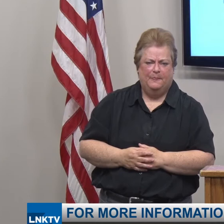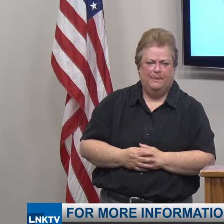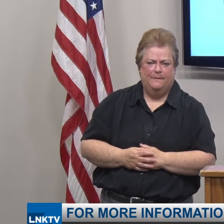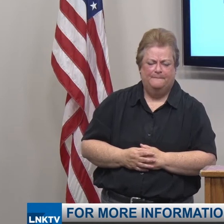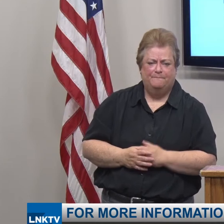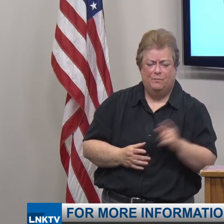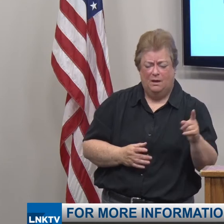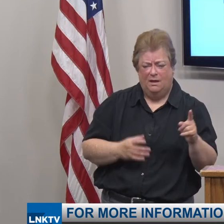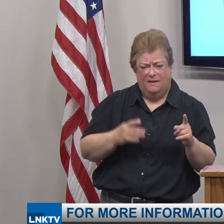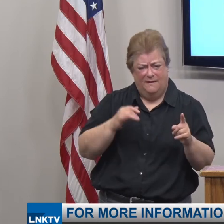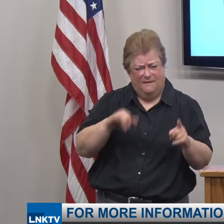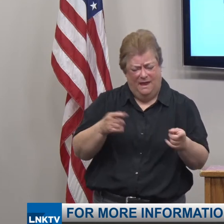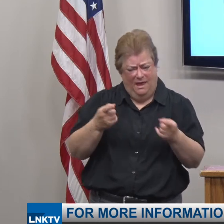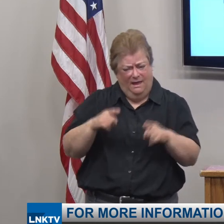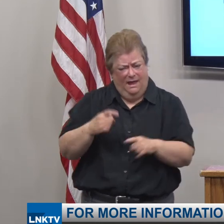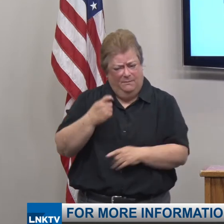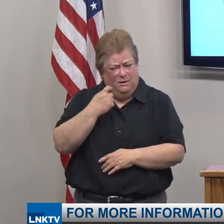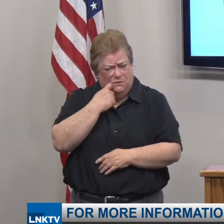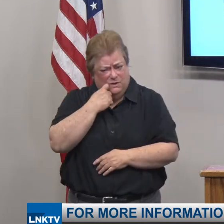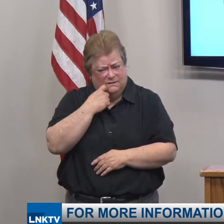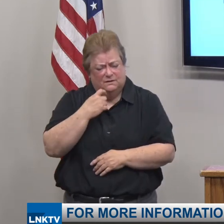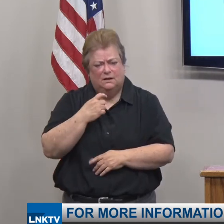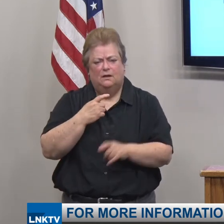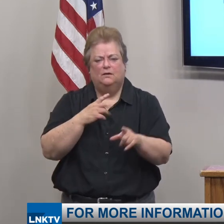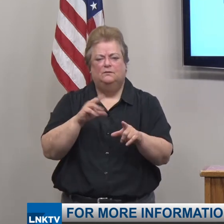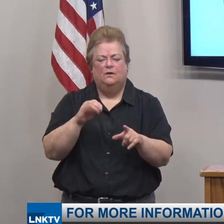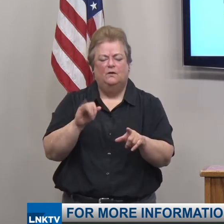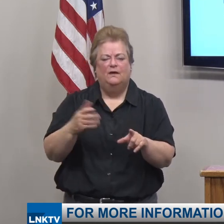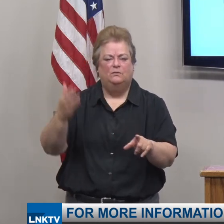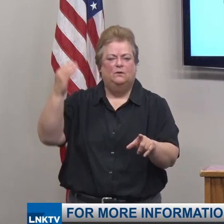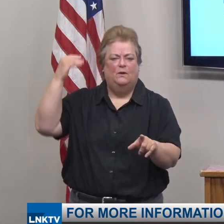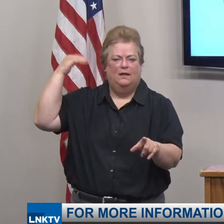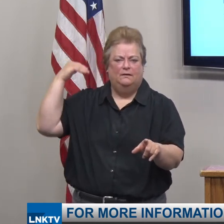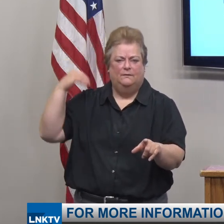Was that recent or was that a while ago? It was a while ago.